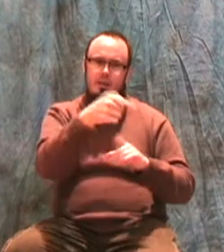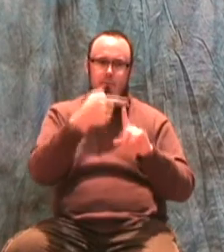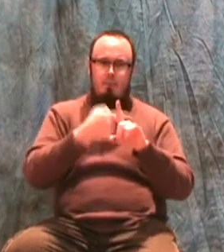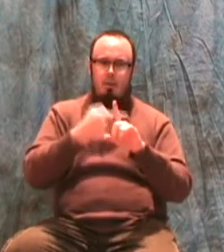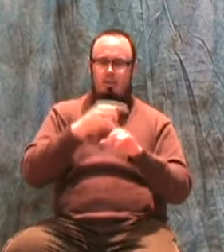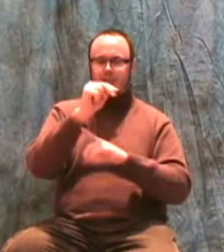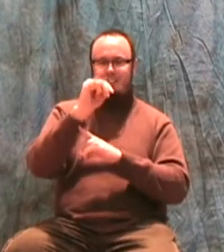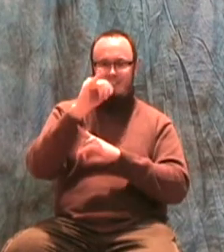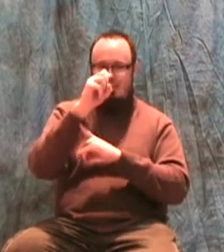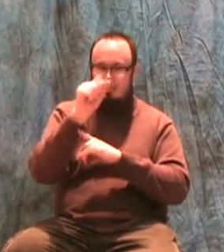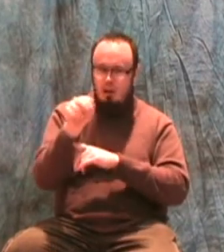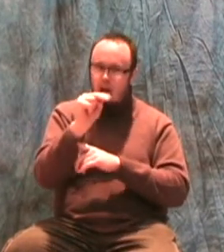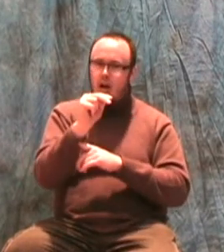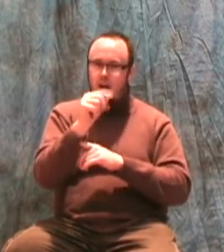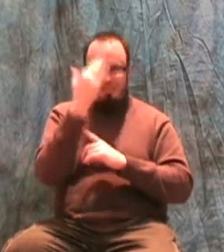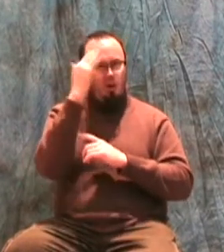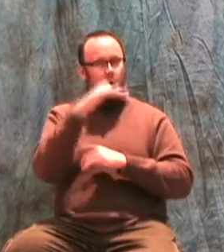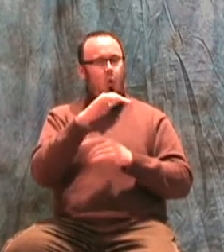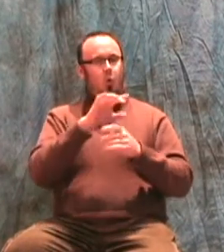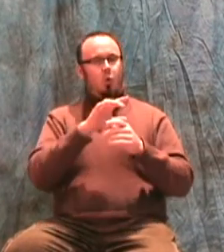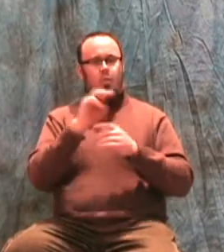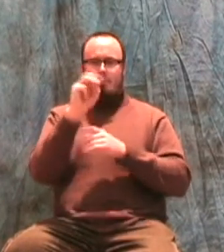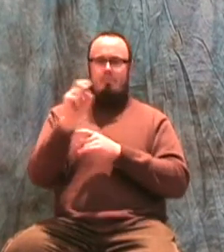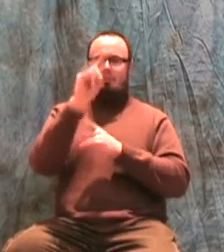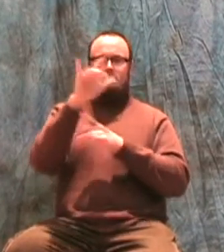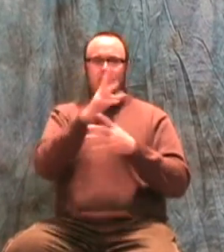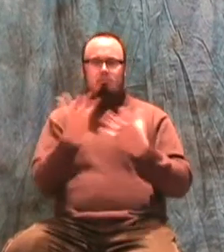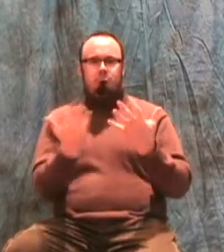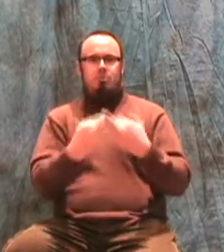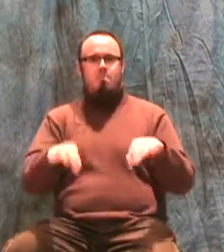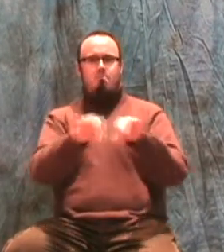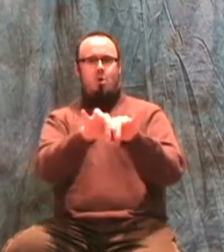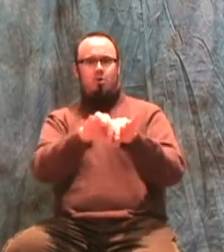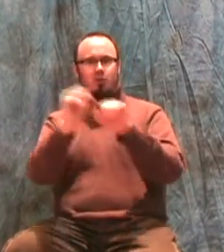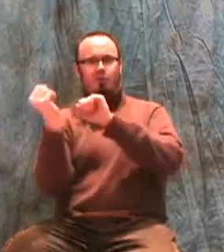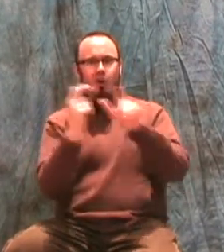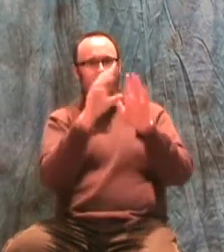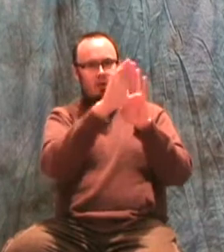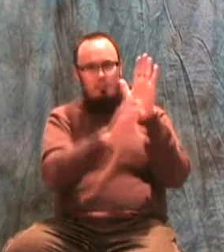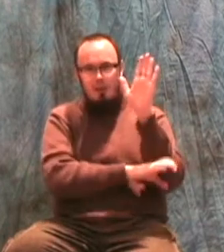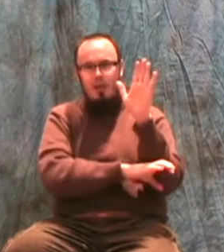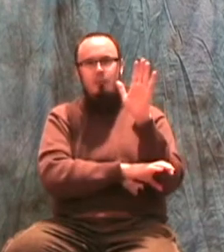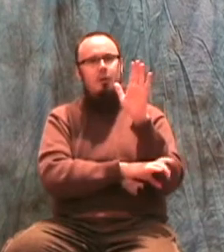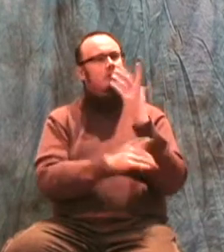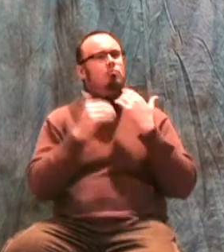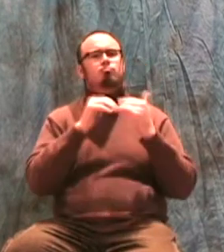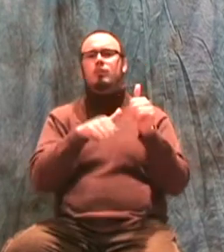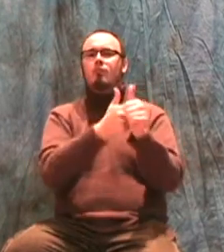Nisan They understood the mystical significance of all the commandments and fulfilled them without any obligation